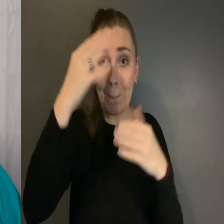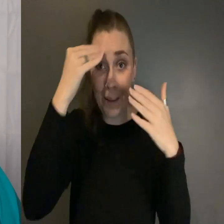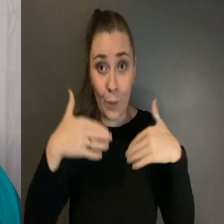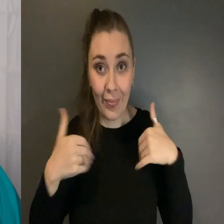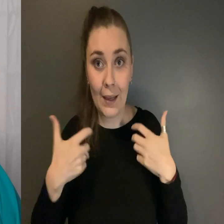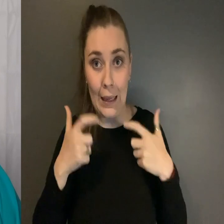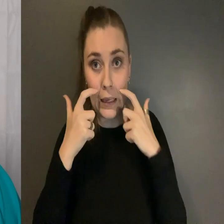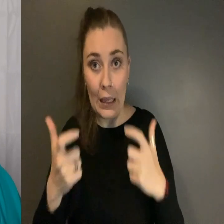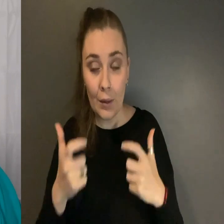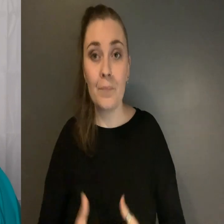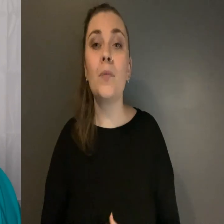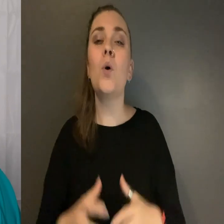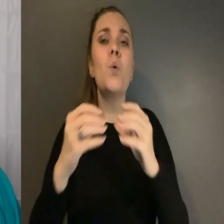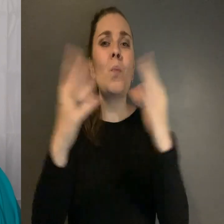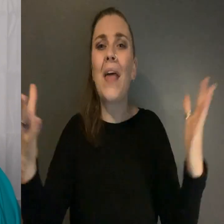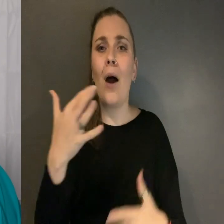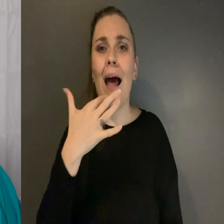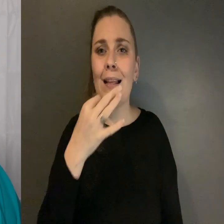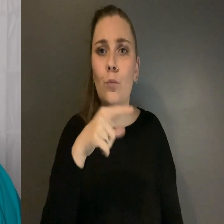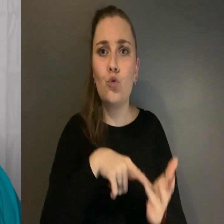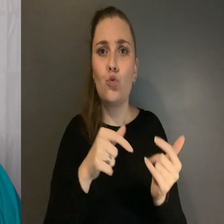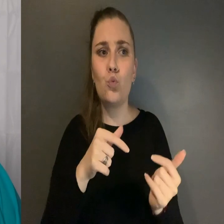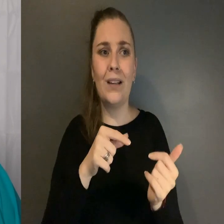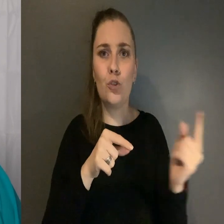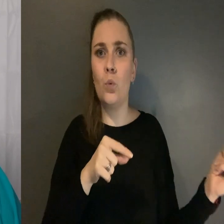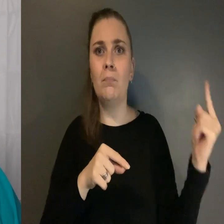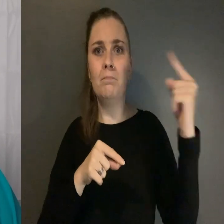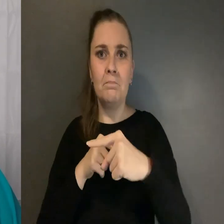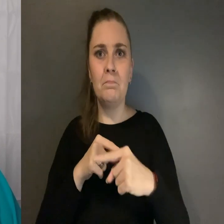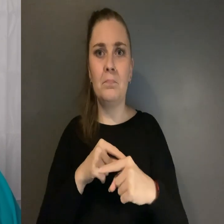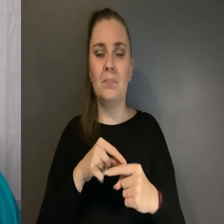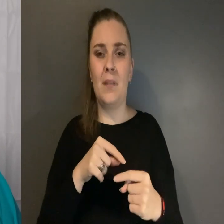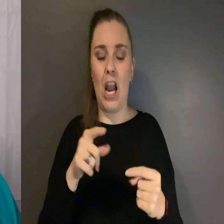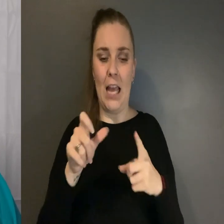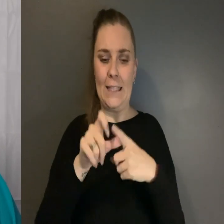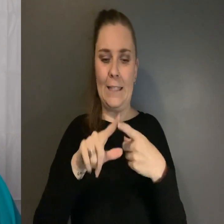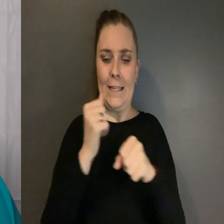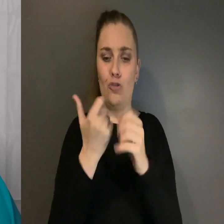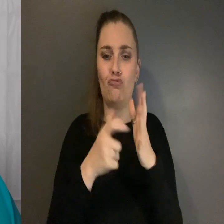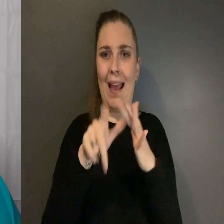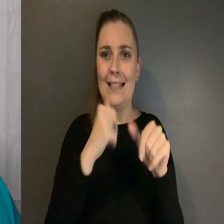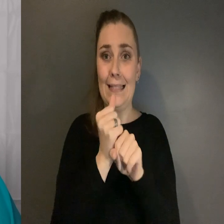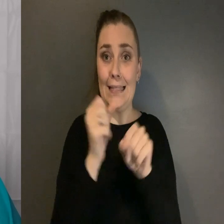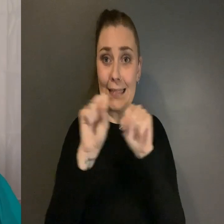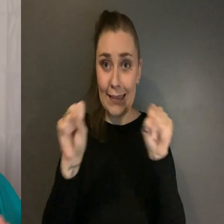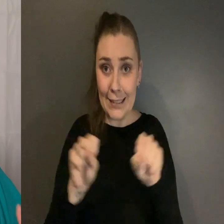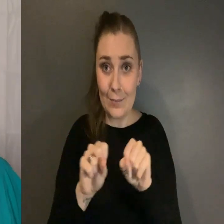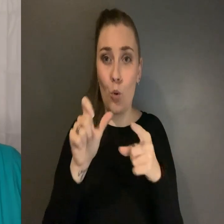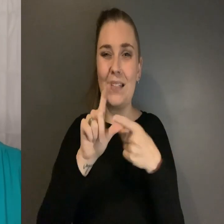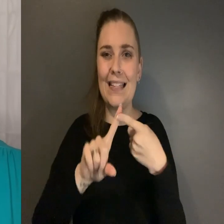care Without asking them to submit themselves to a degrading or dehumanizing system Transformative